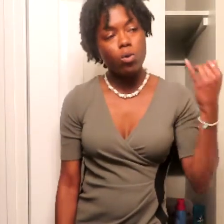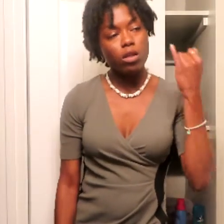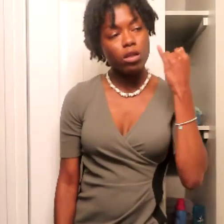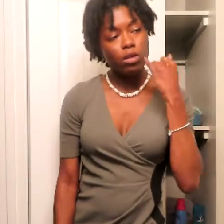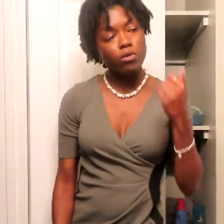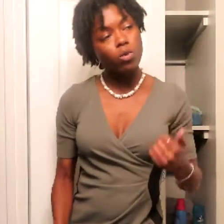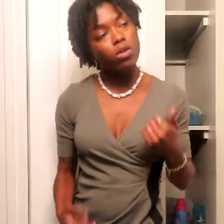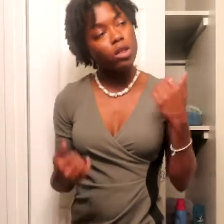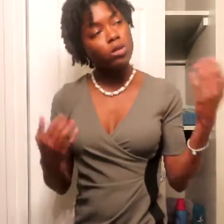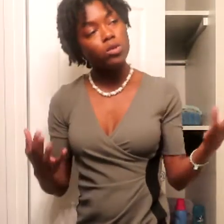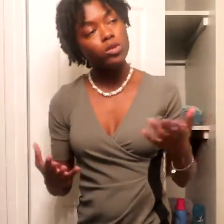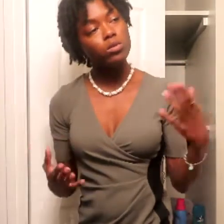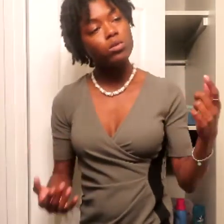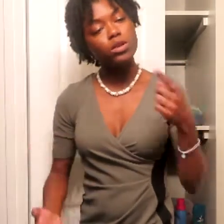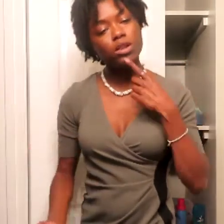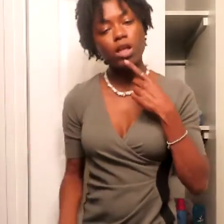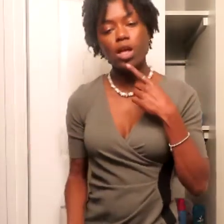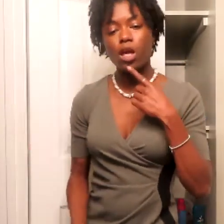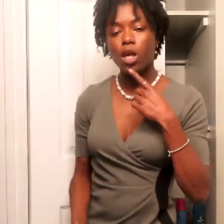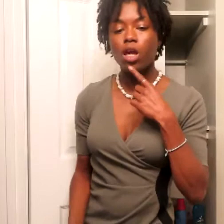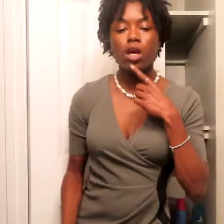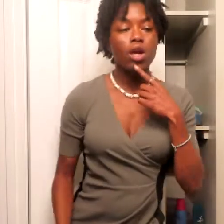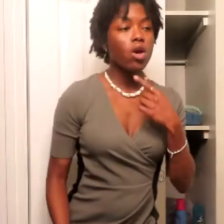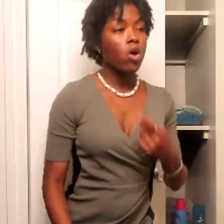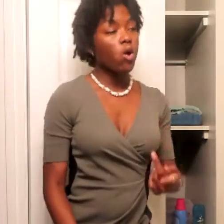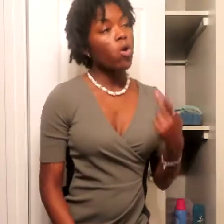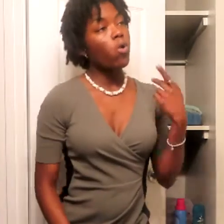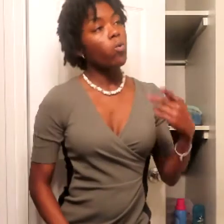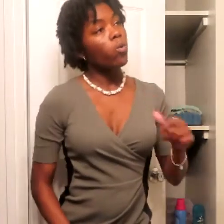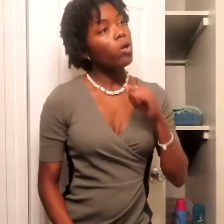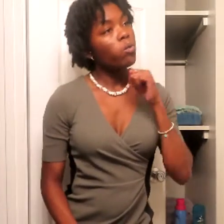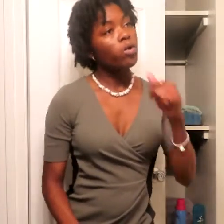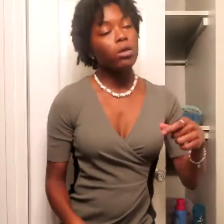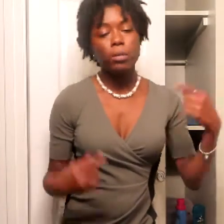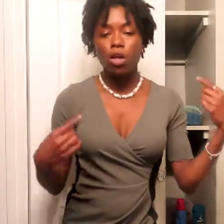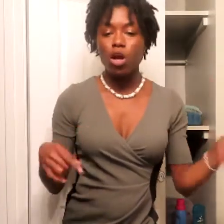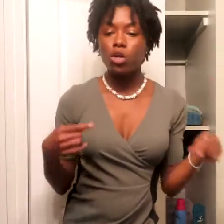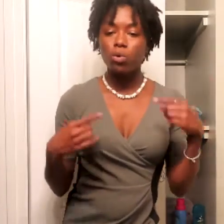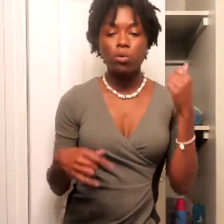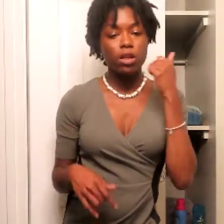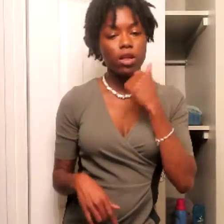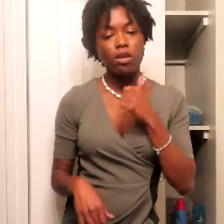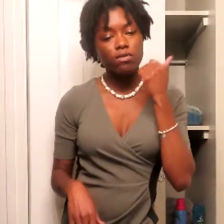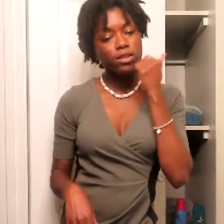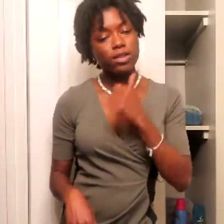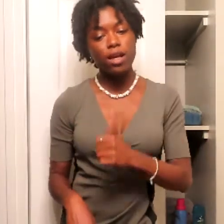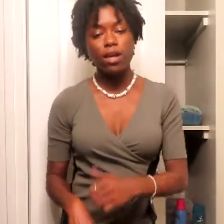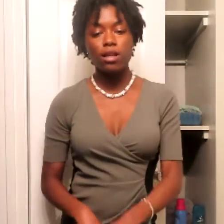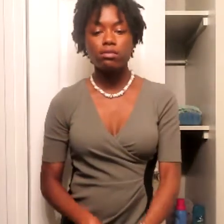I'll be if you hear what you say We wouldn't be all doing every day